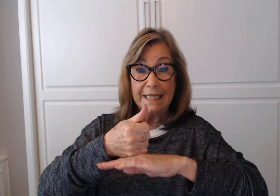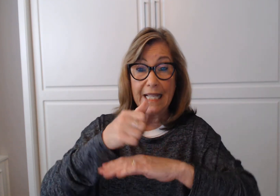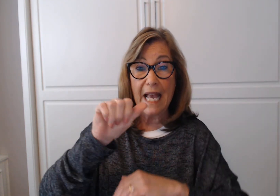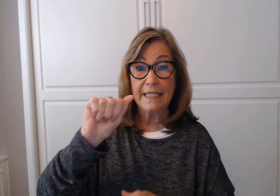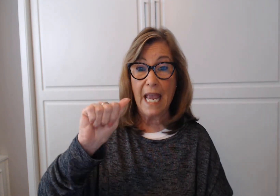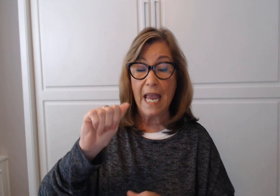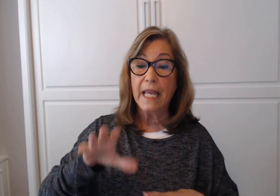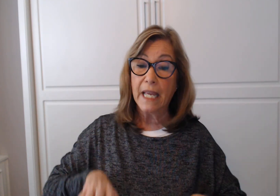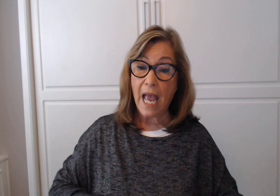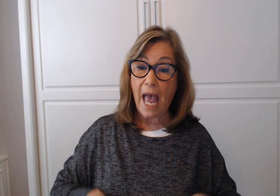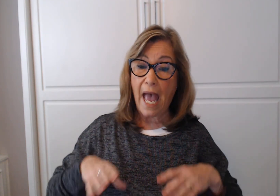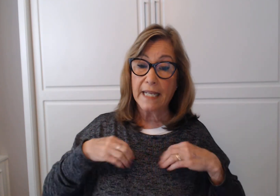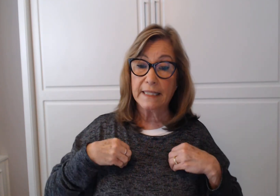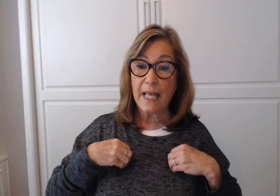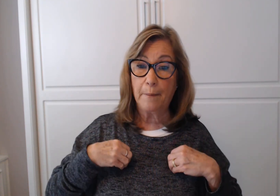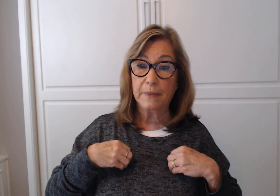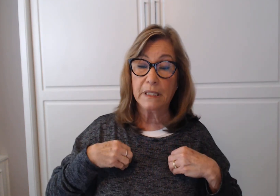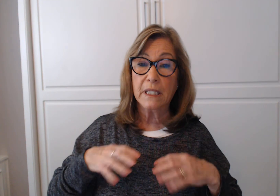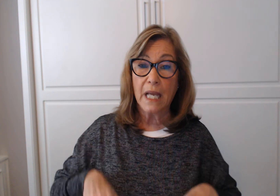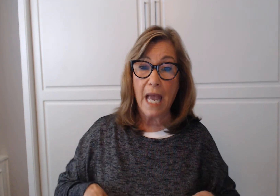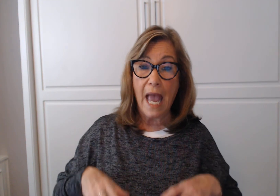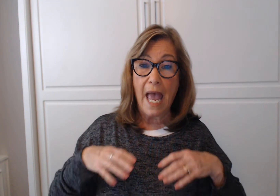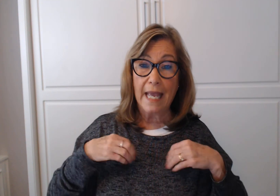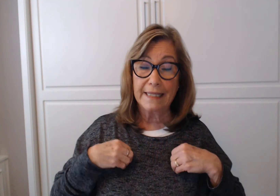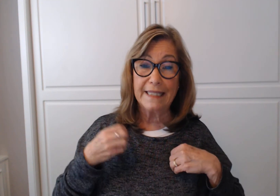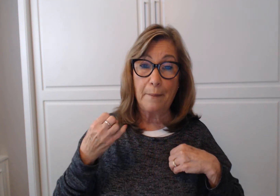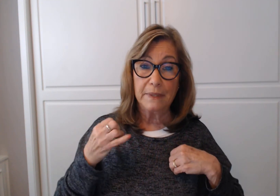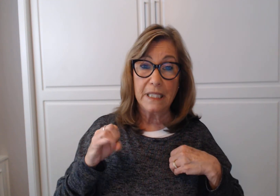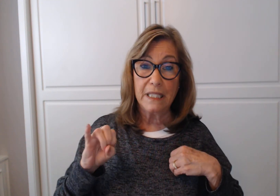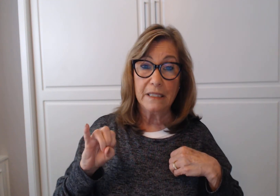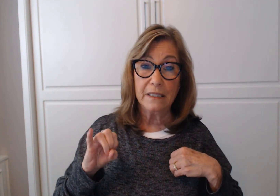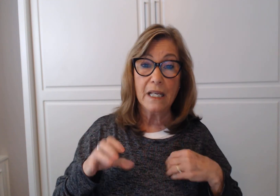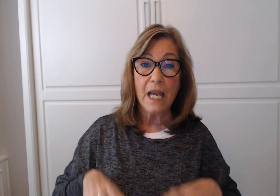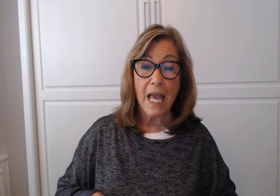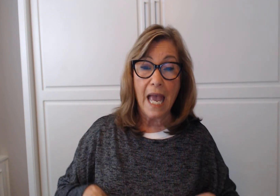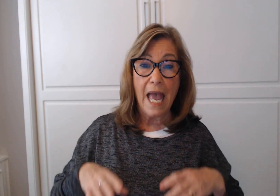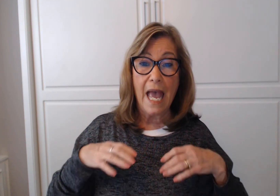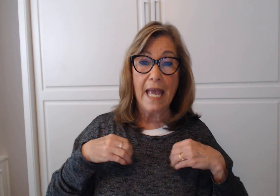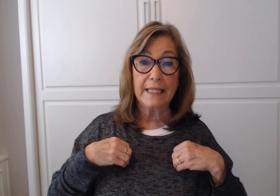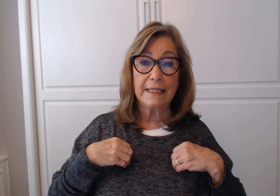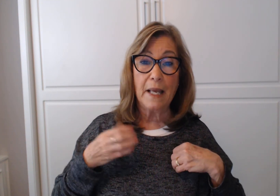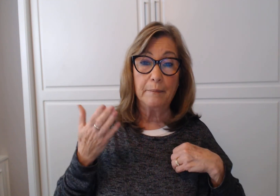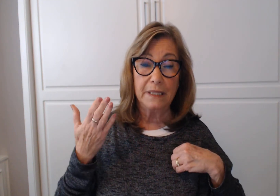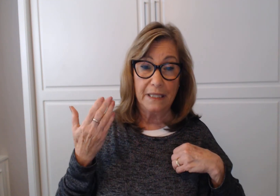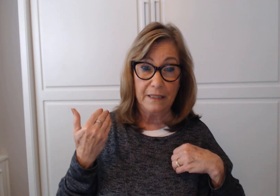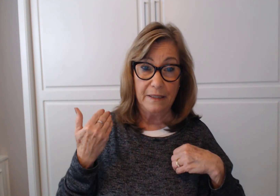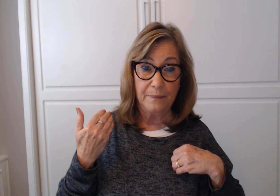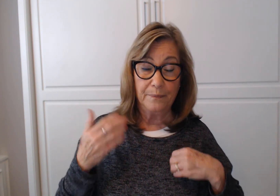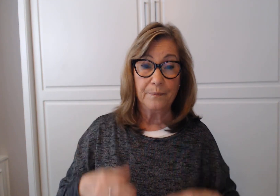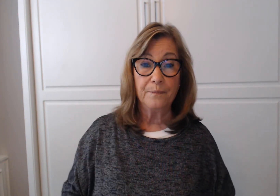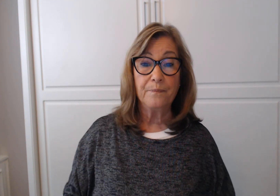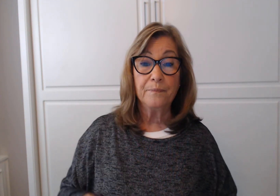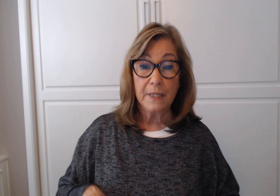Accept. Accepting. Accepted. Acceptance.